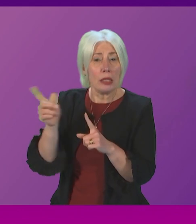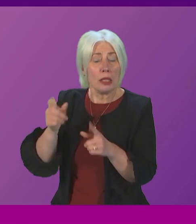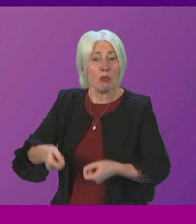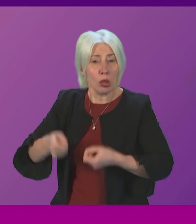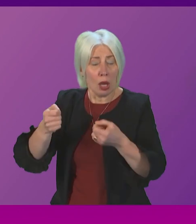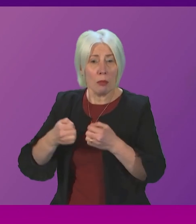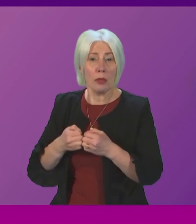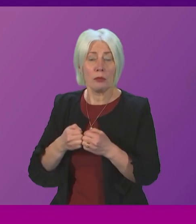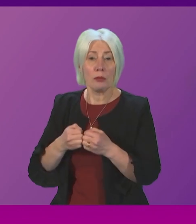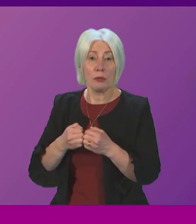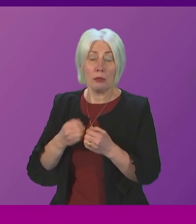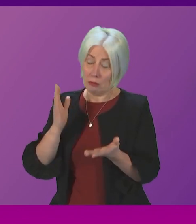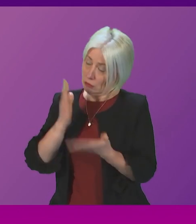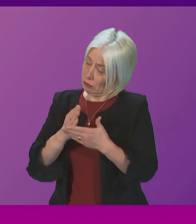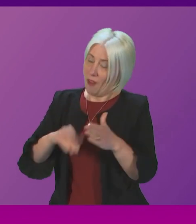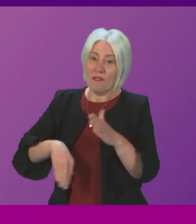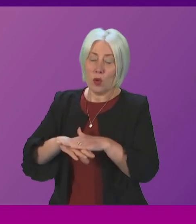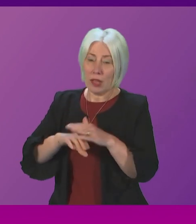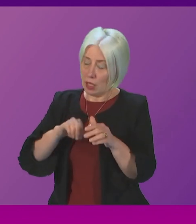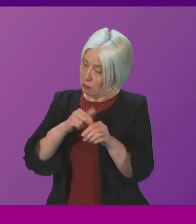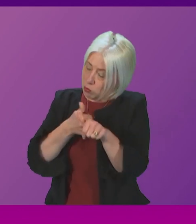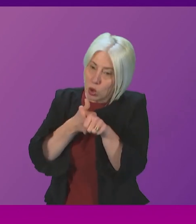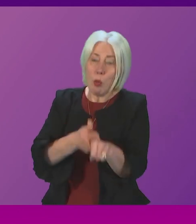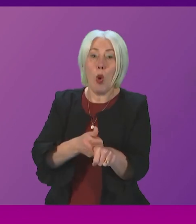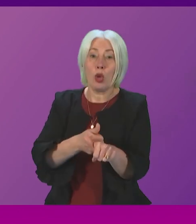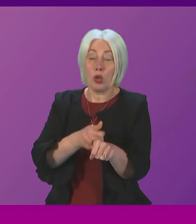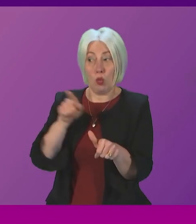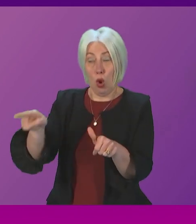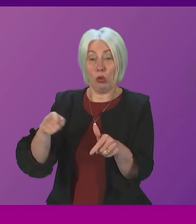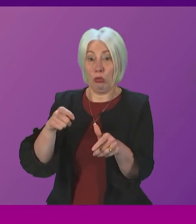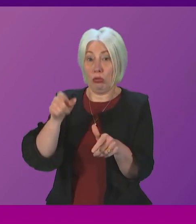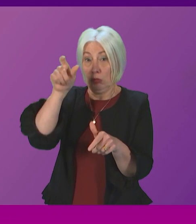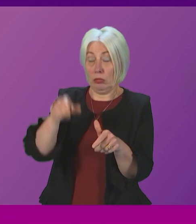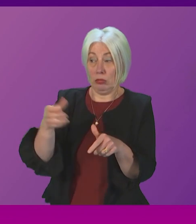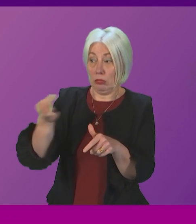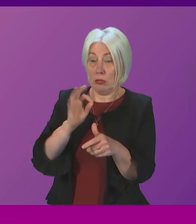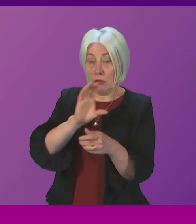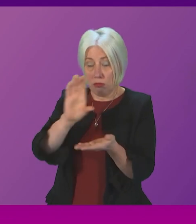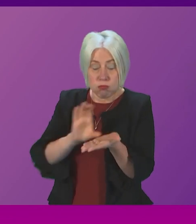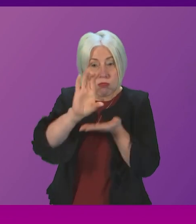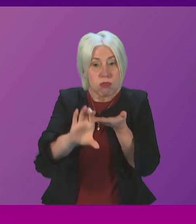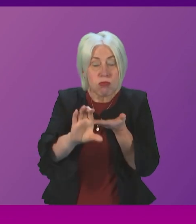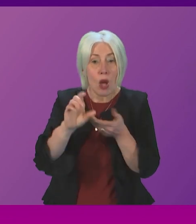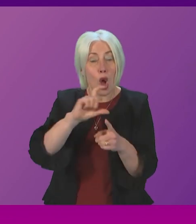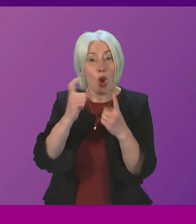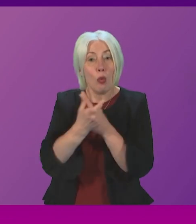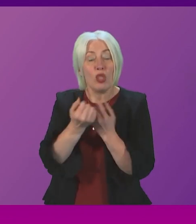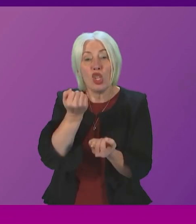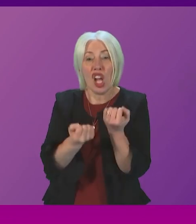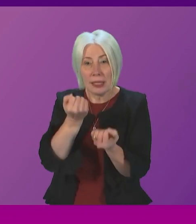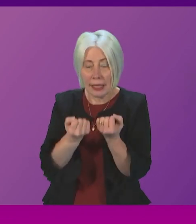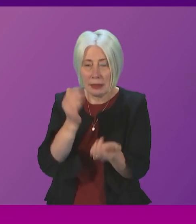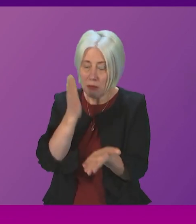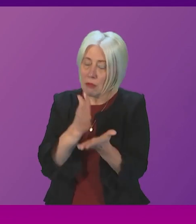I am full square behind the aims that she speaks about in relation to investing more in community justice I do believe